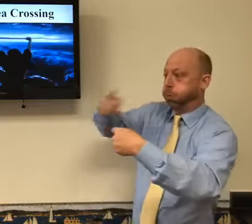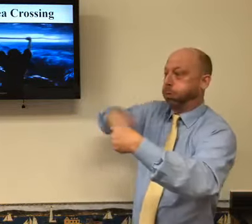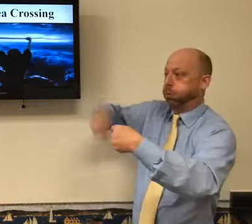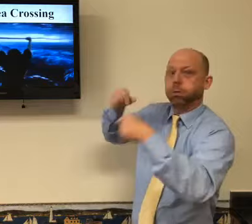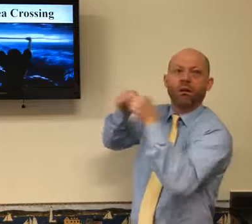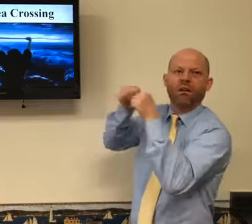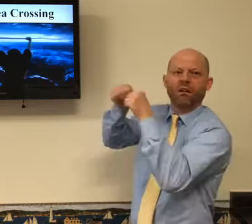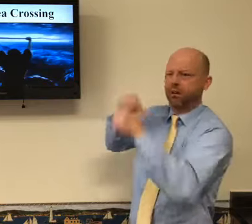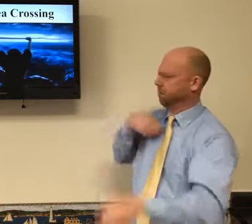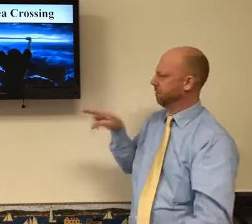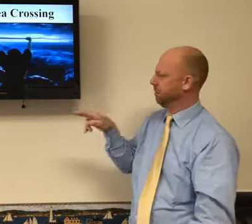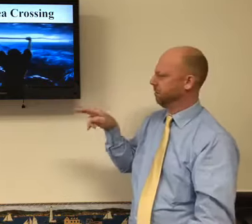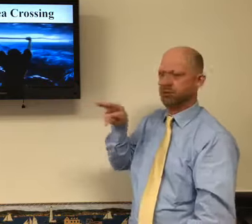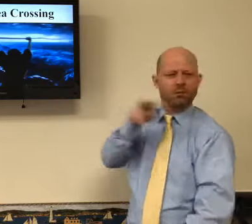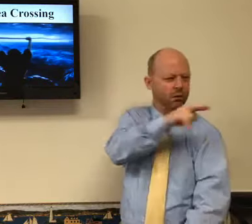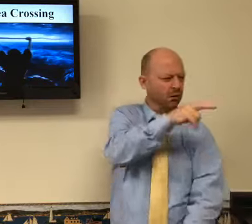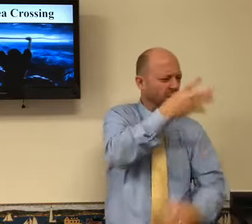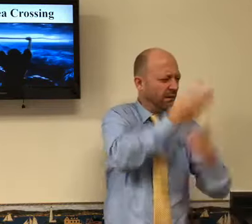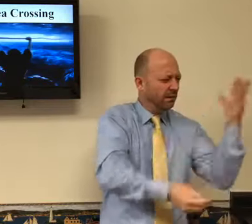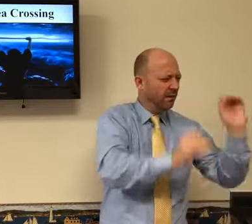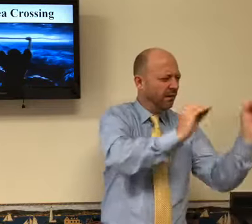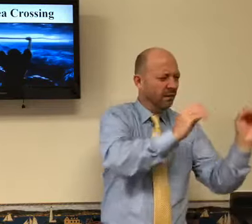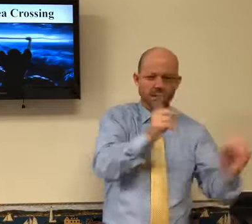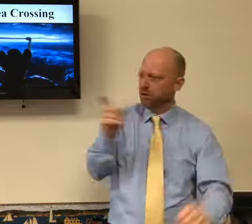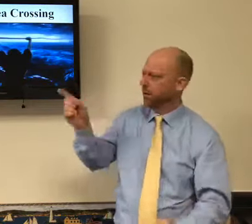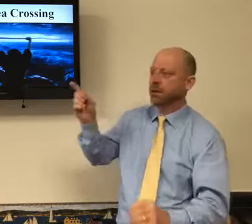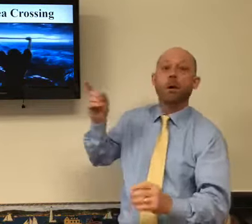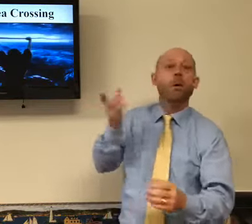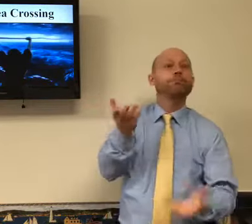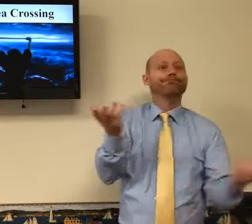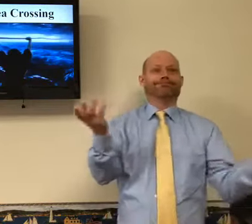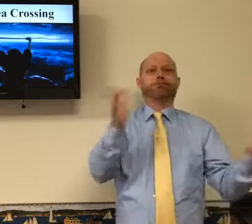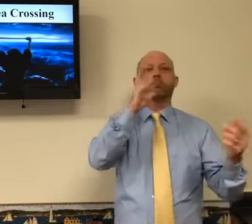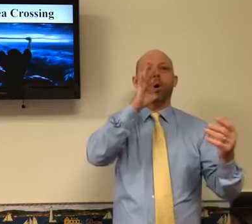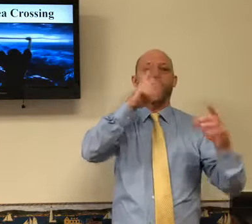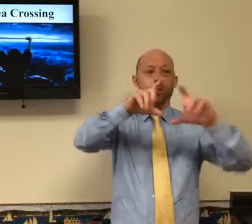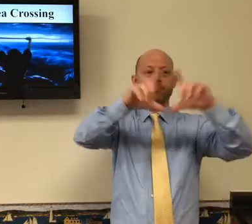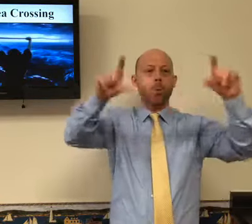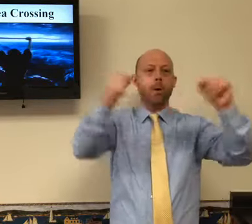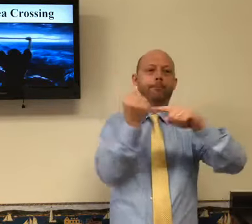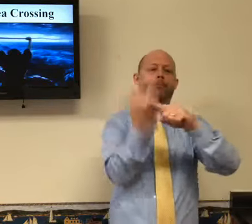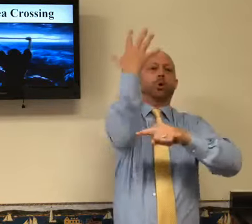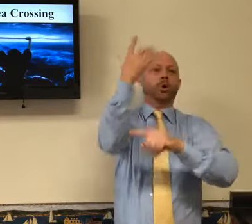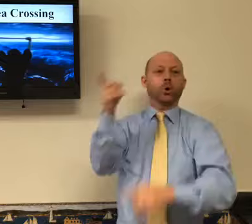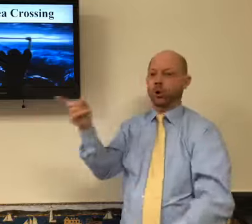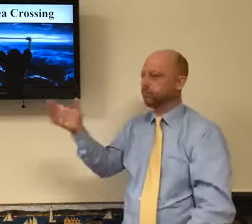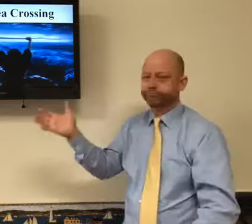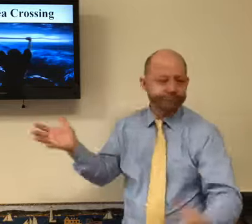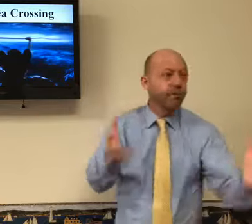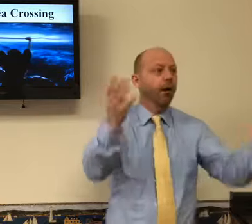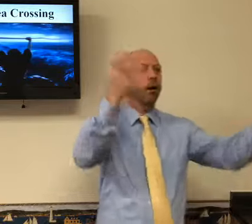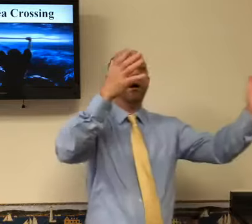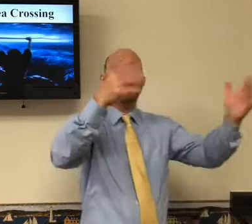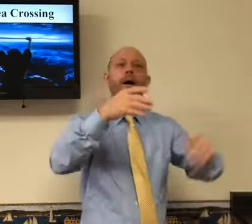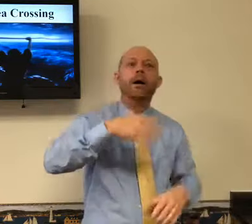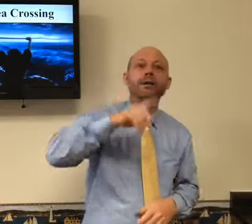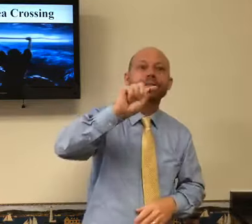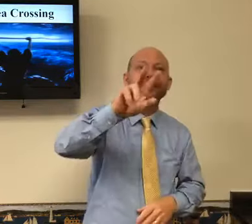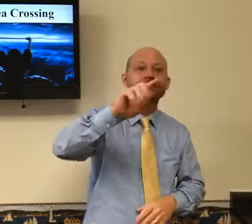And so I tried to change it. But then when I unplugged the air conditioner, it continued running. And